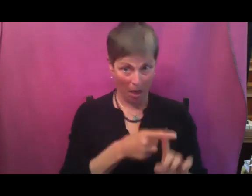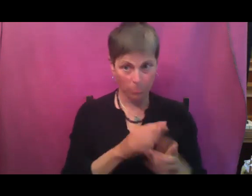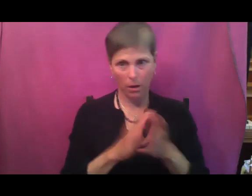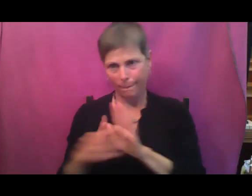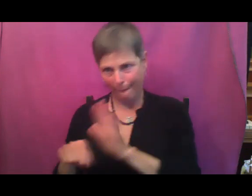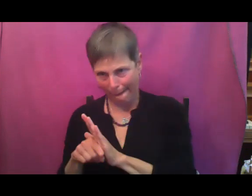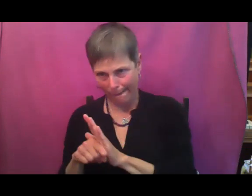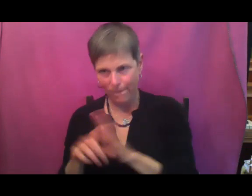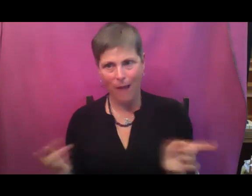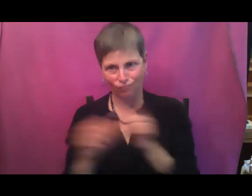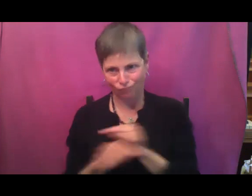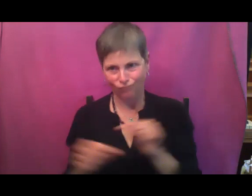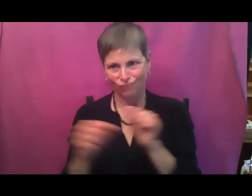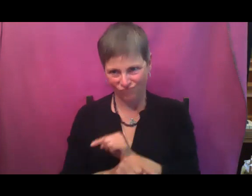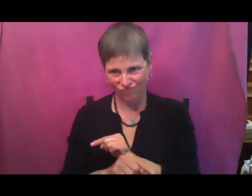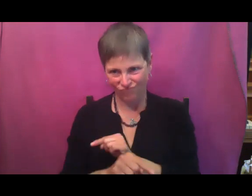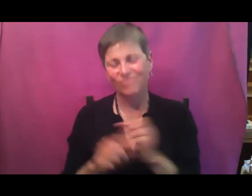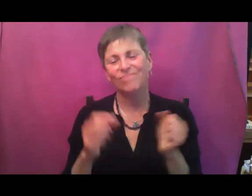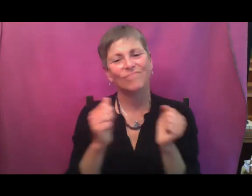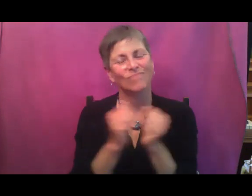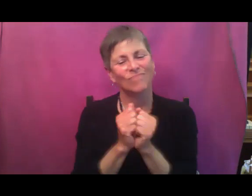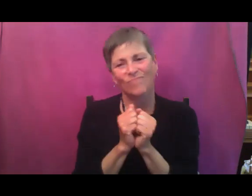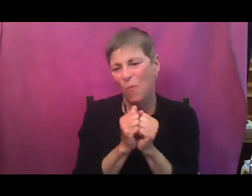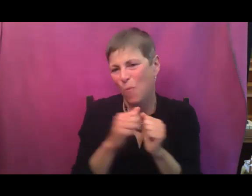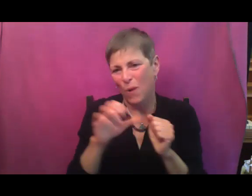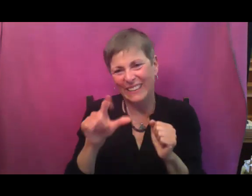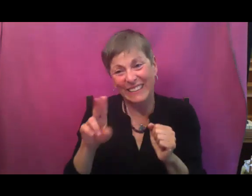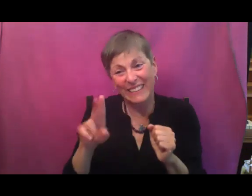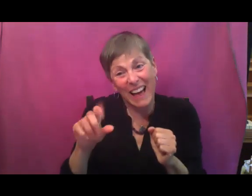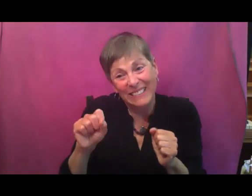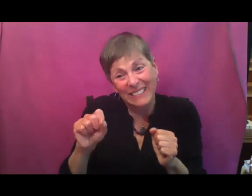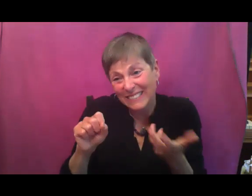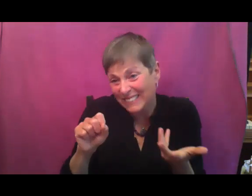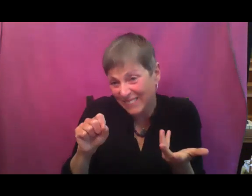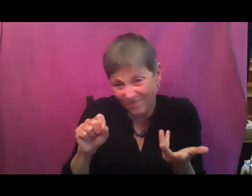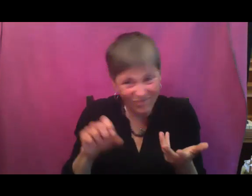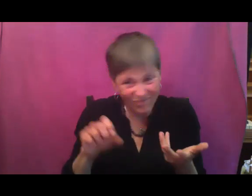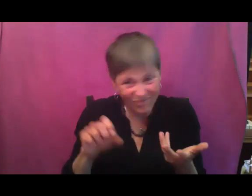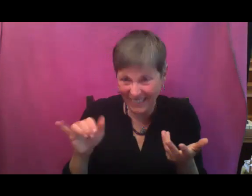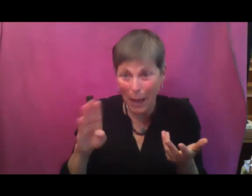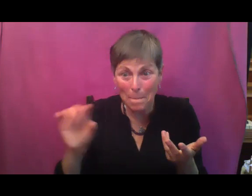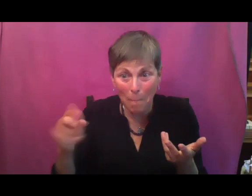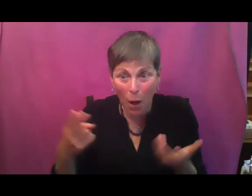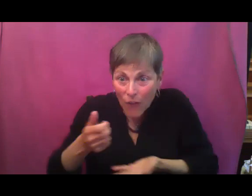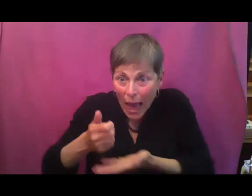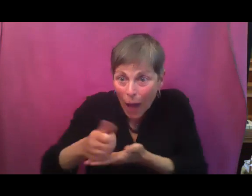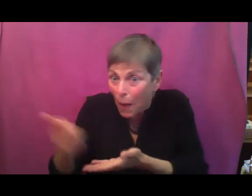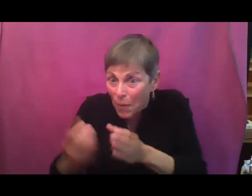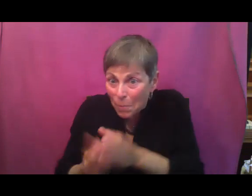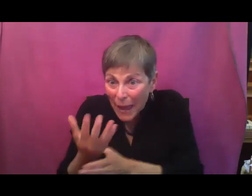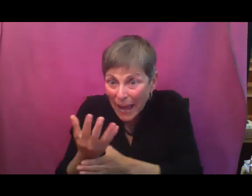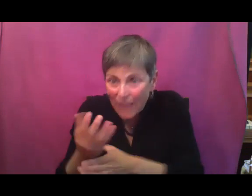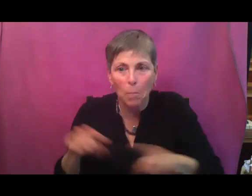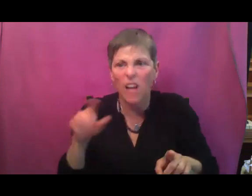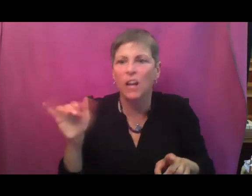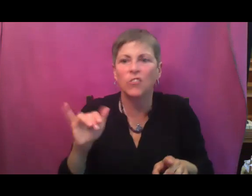one of the primary disadvantages that it just encourages. They're like condominiums for slugs, for snails, and they are just ravenous and